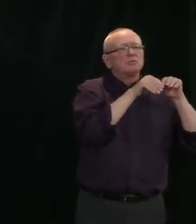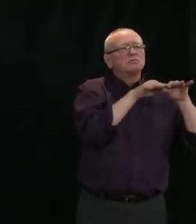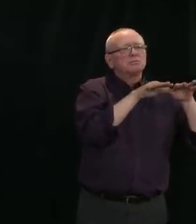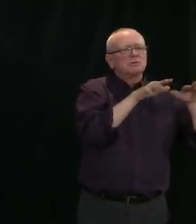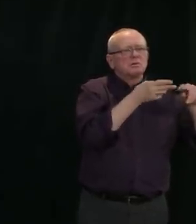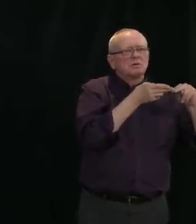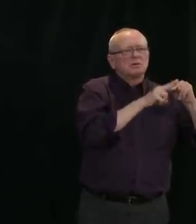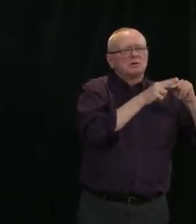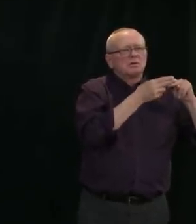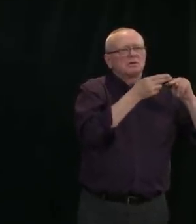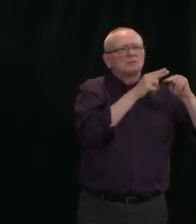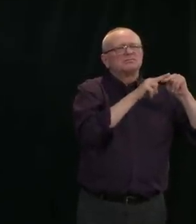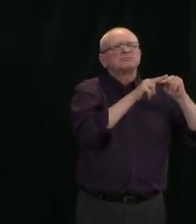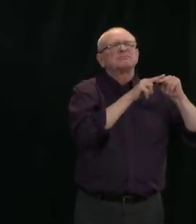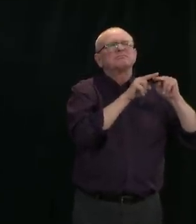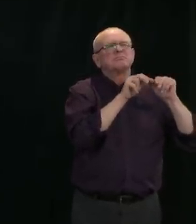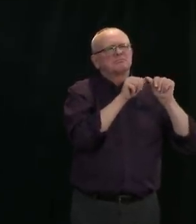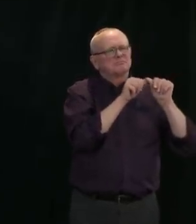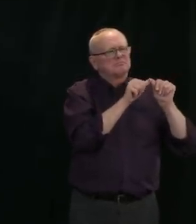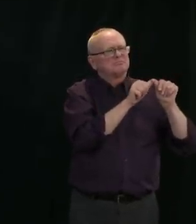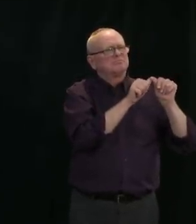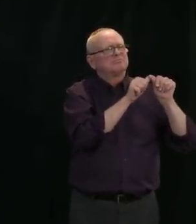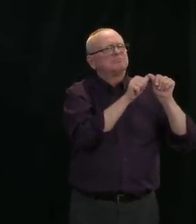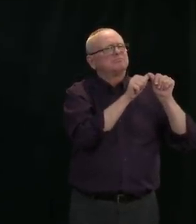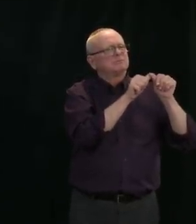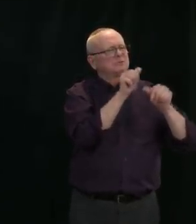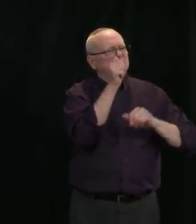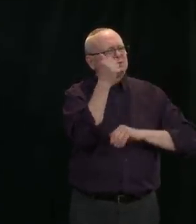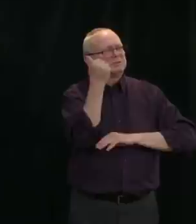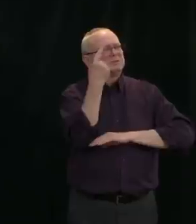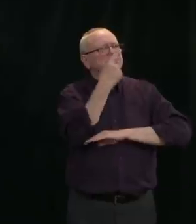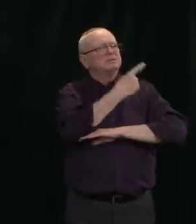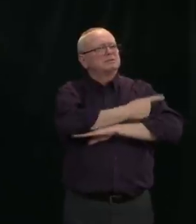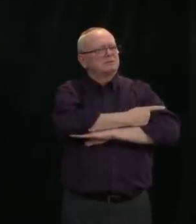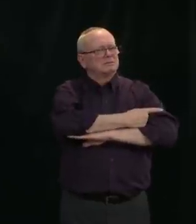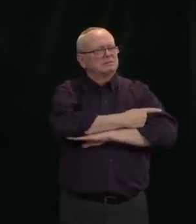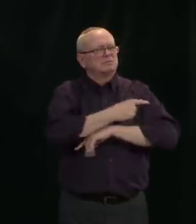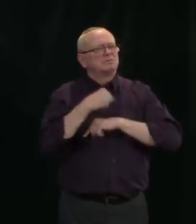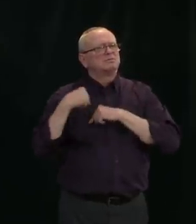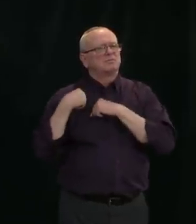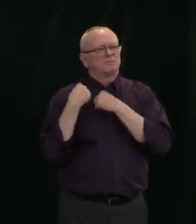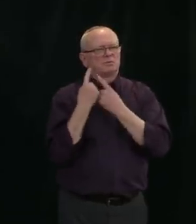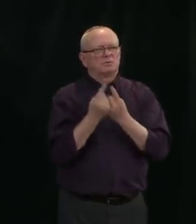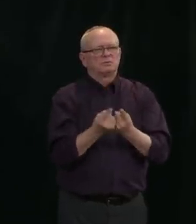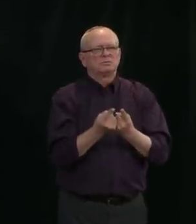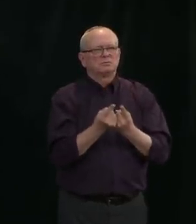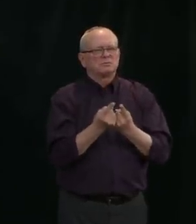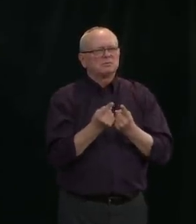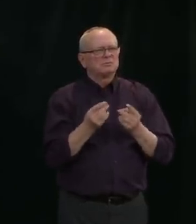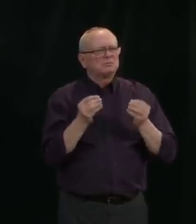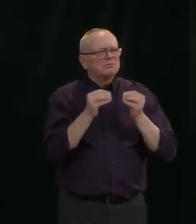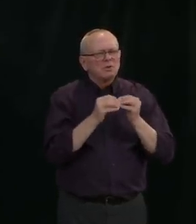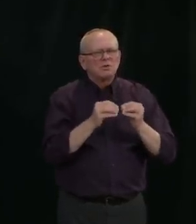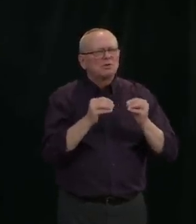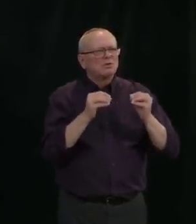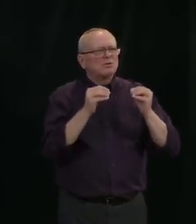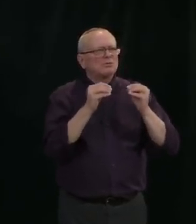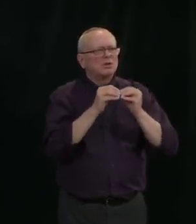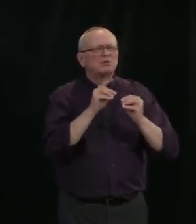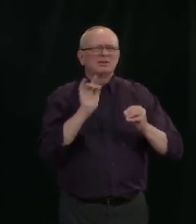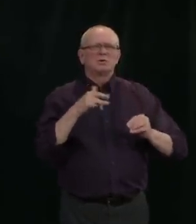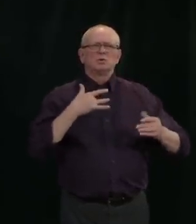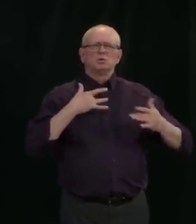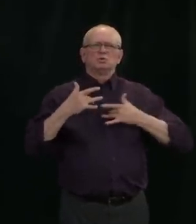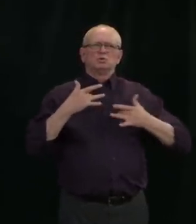10 days. Every one of these cases is concerning and we follow up with every case to ensure